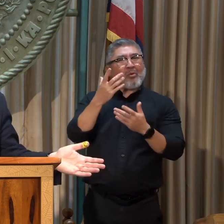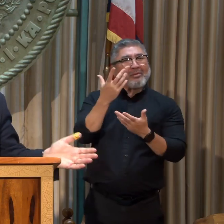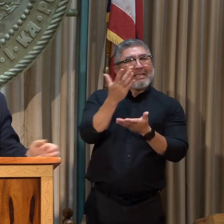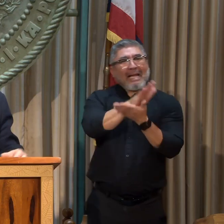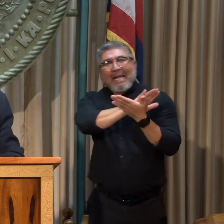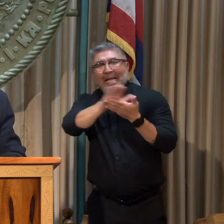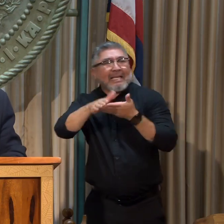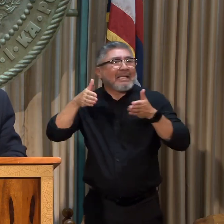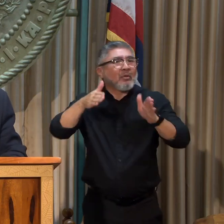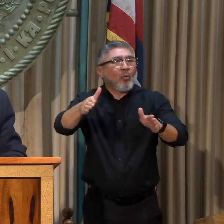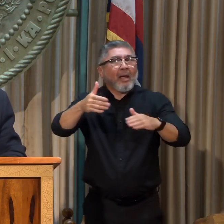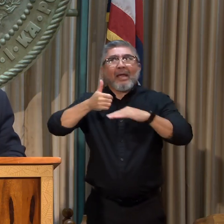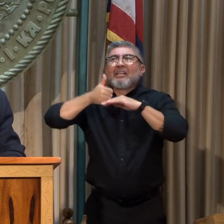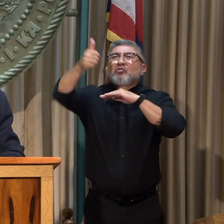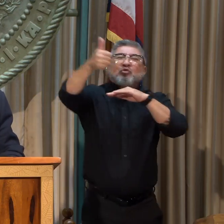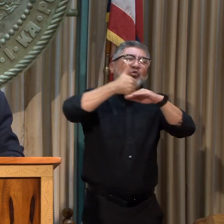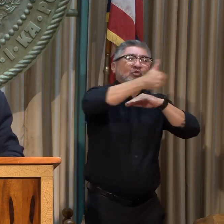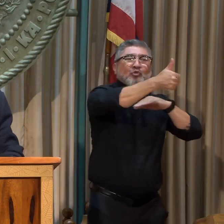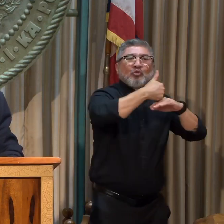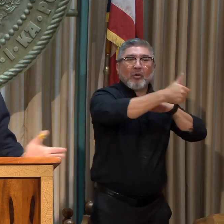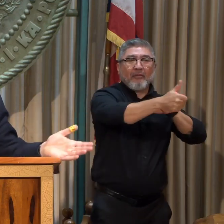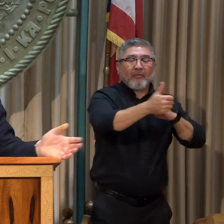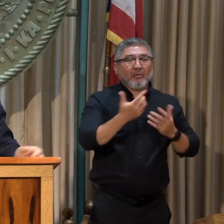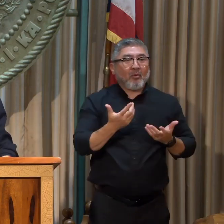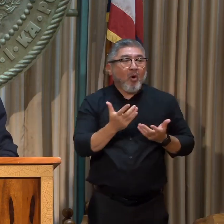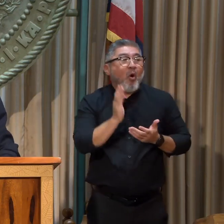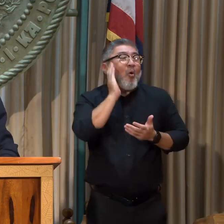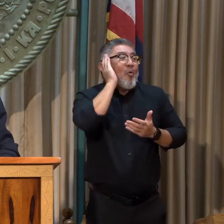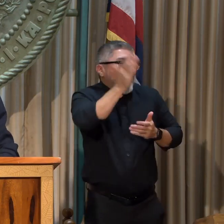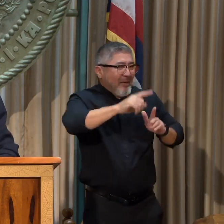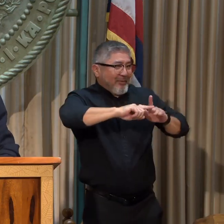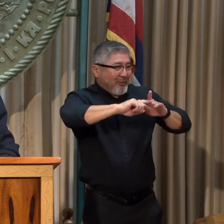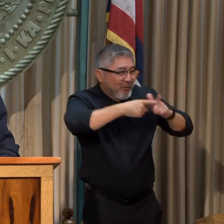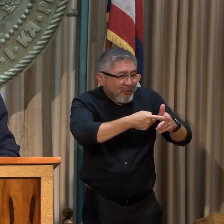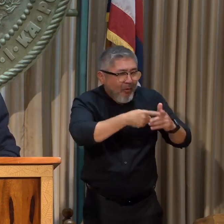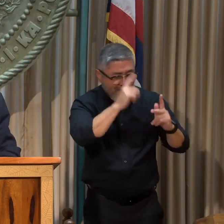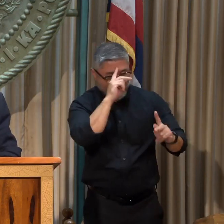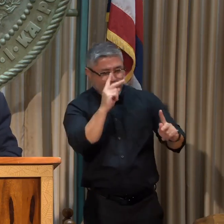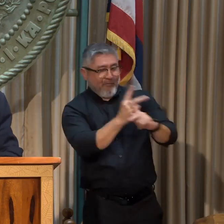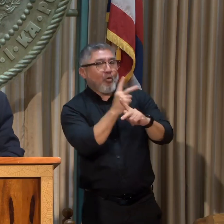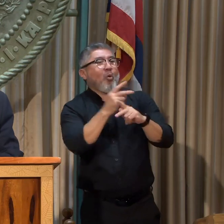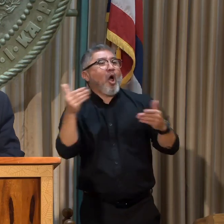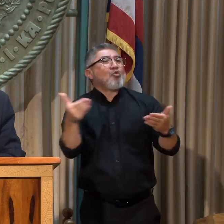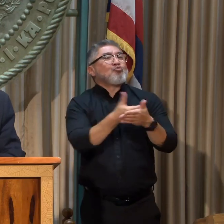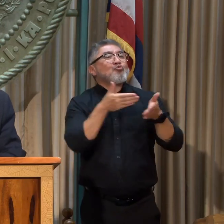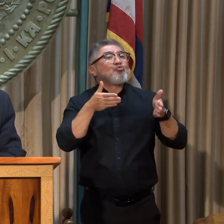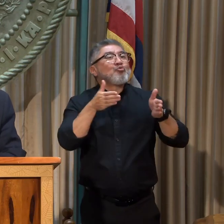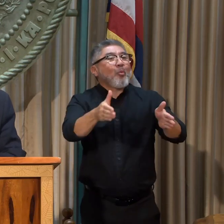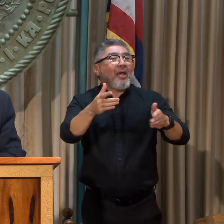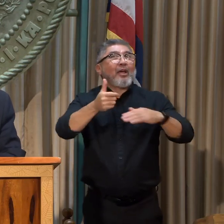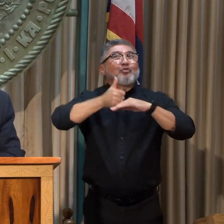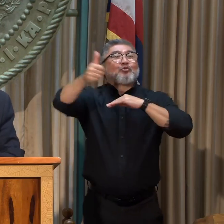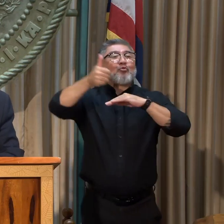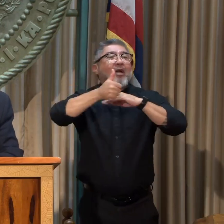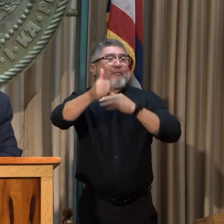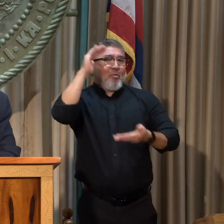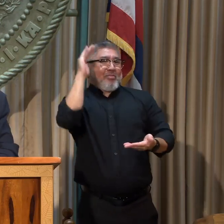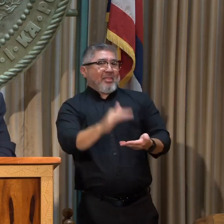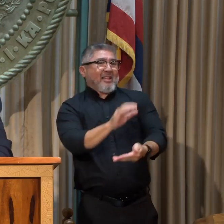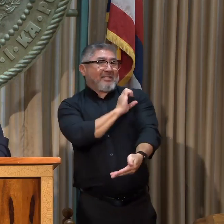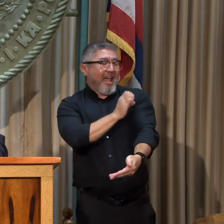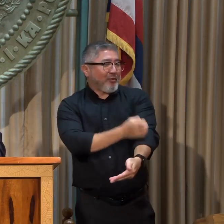we can use much more renewable energy for travel. I think that's very important to us. Sure.